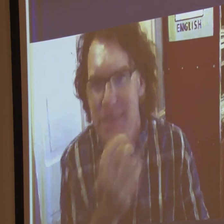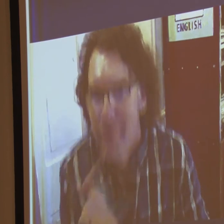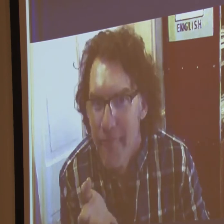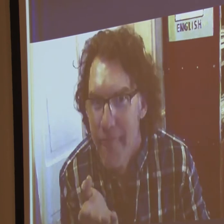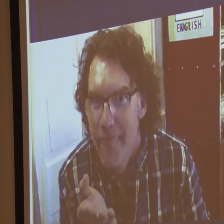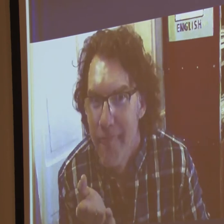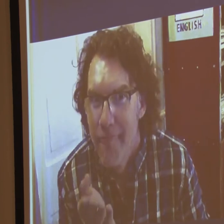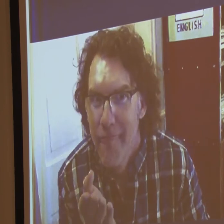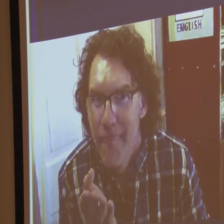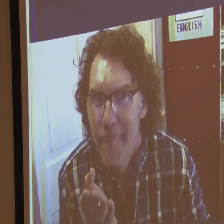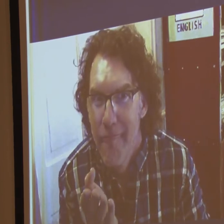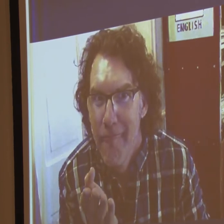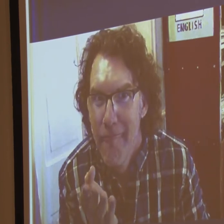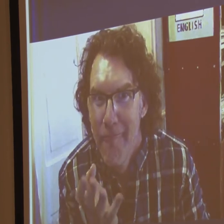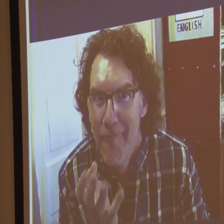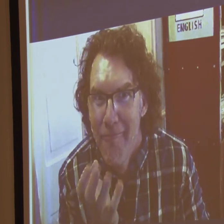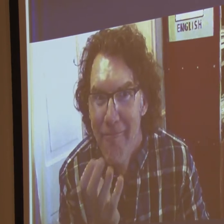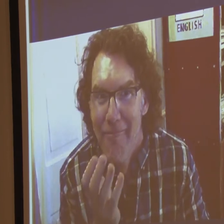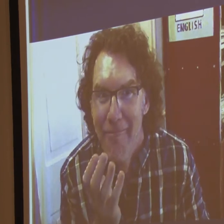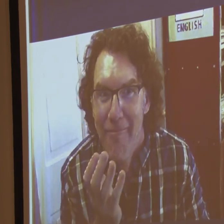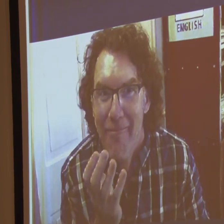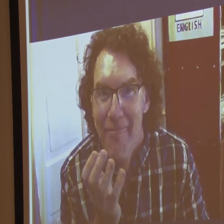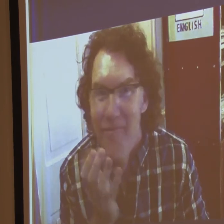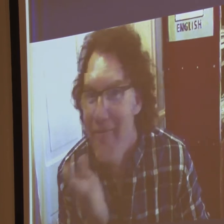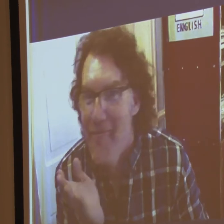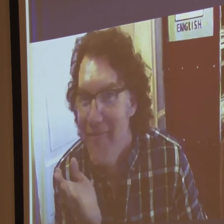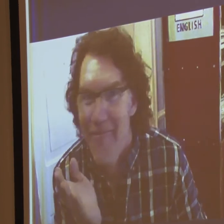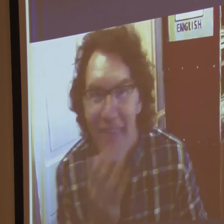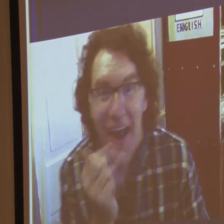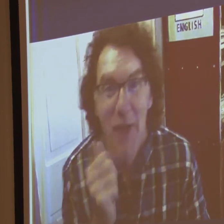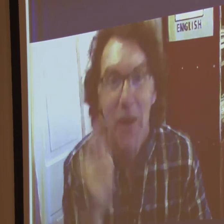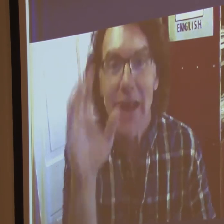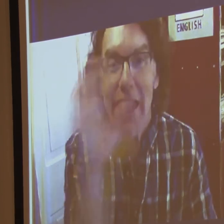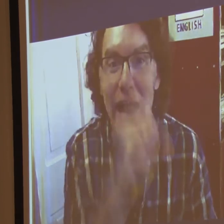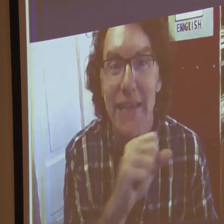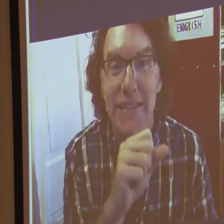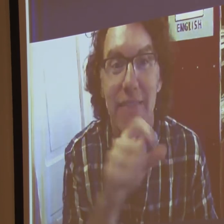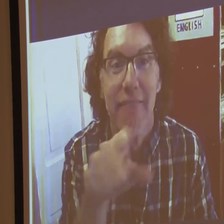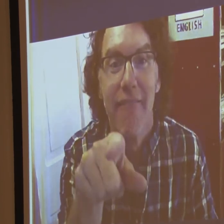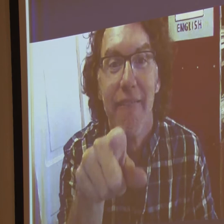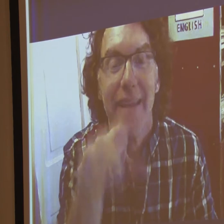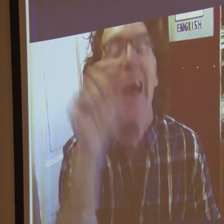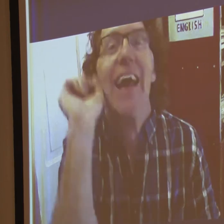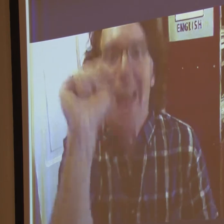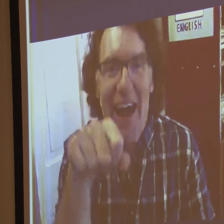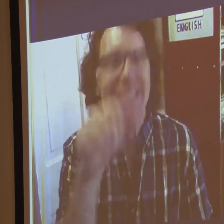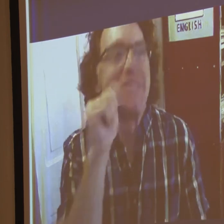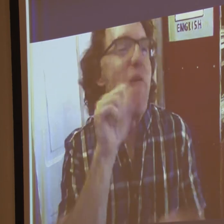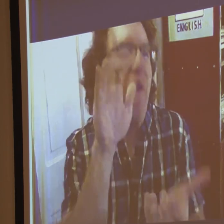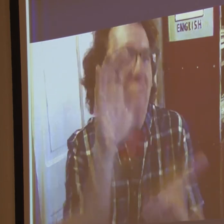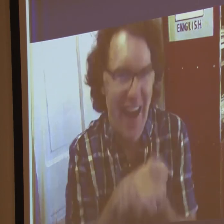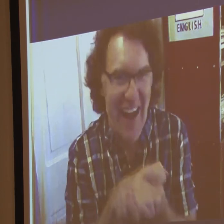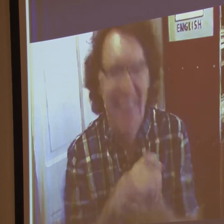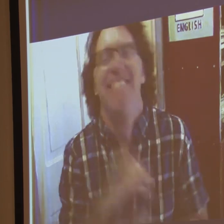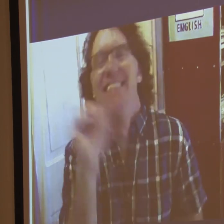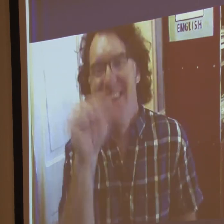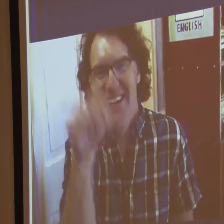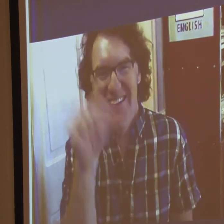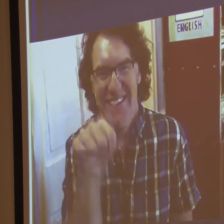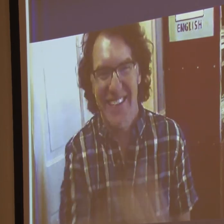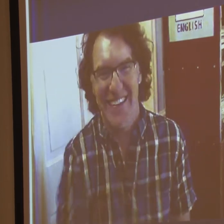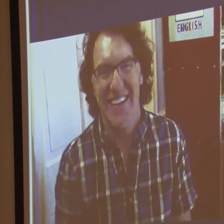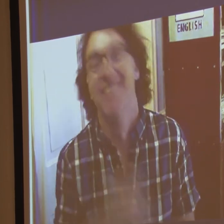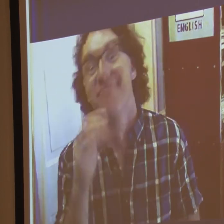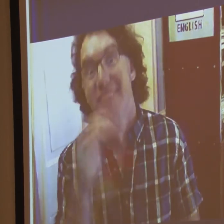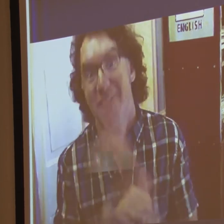my interpreter? You can guess. Who was my interpreter? Who do you think? Anybody guess? Yes. My wife was